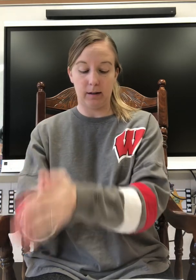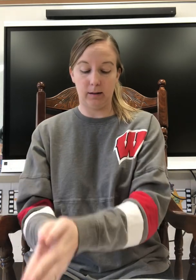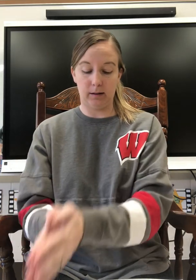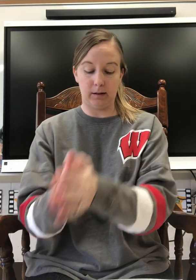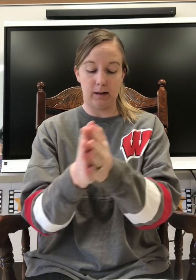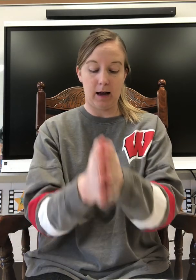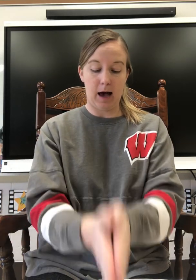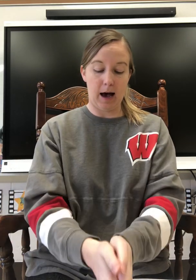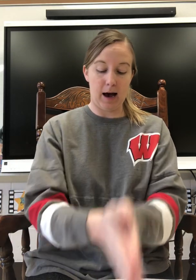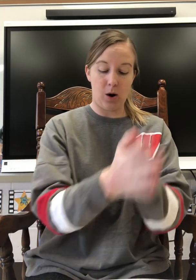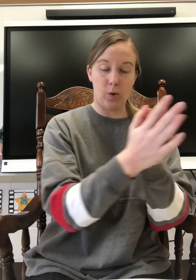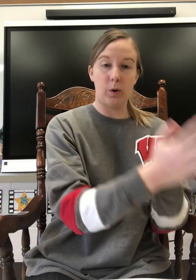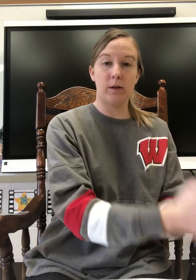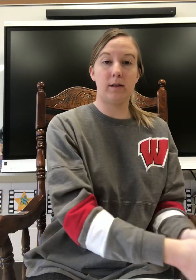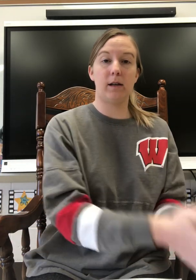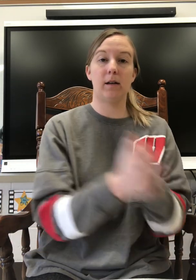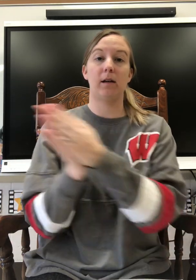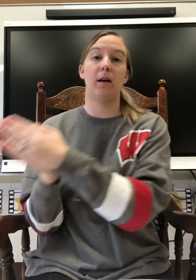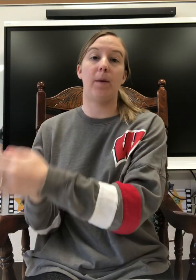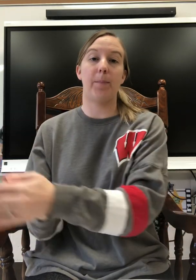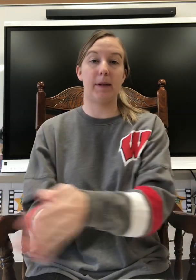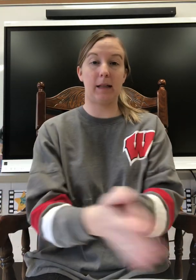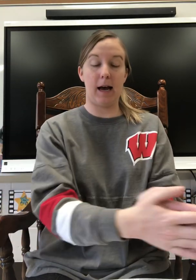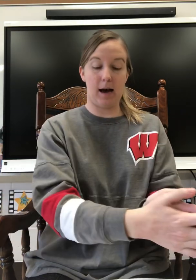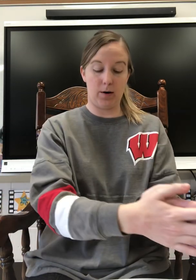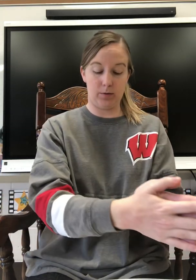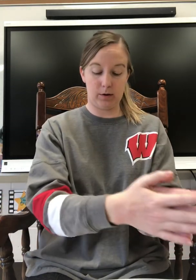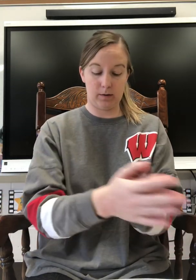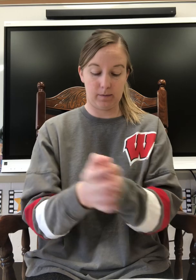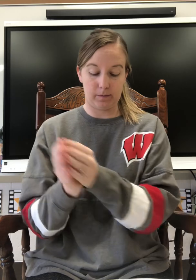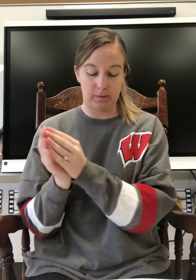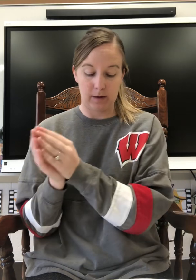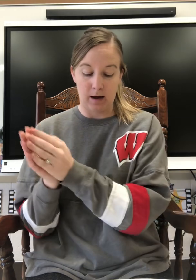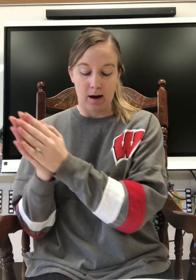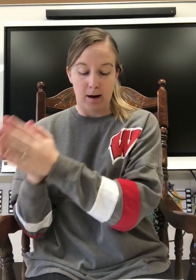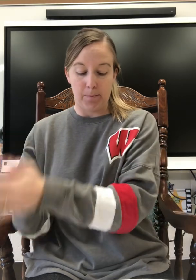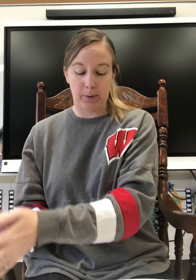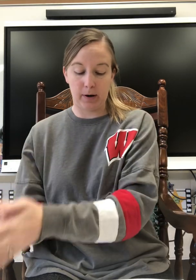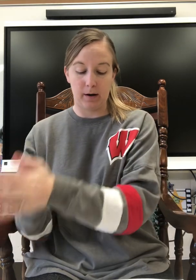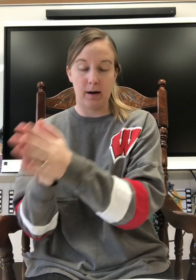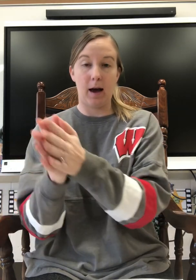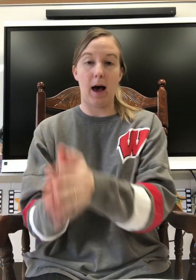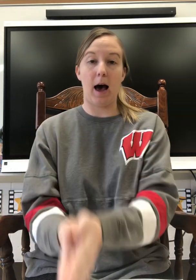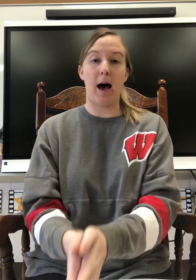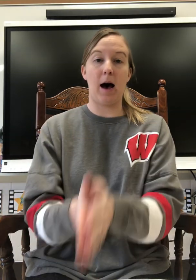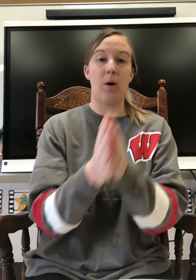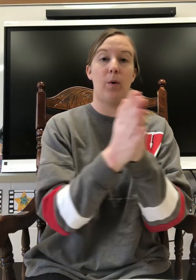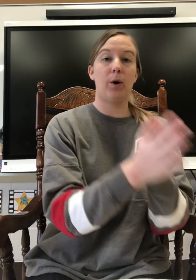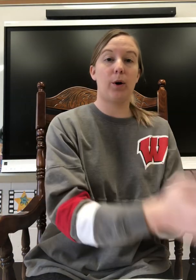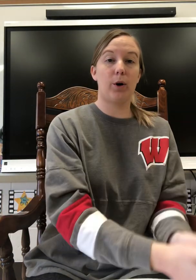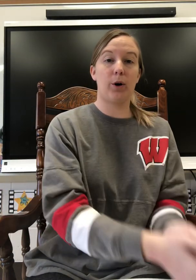l, ow, d, plowed. P, ow, r,